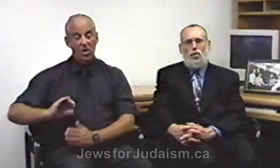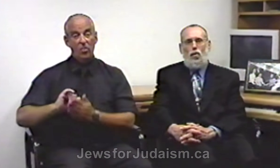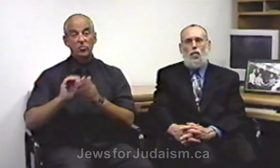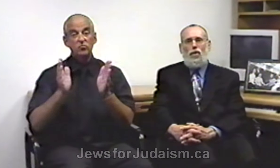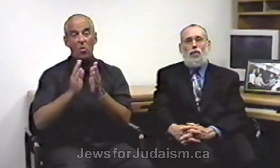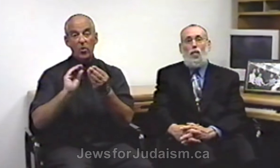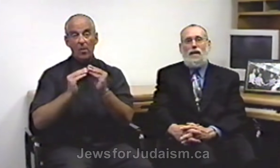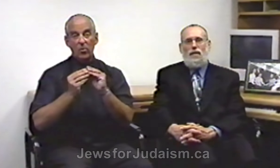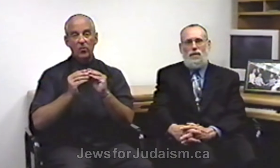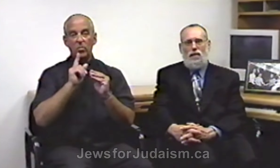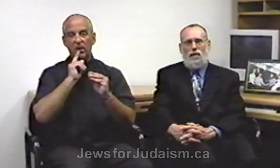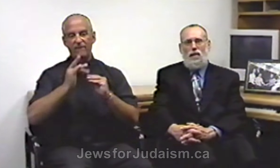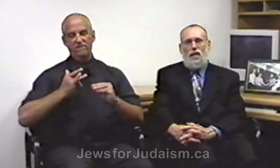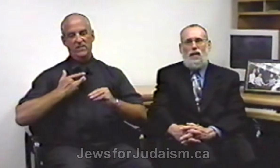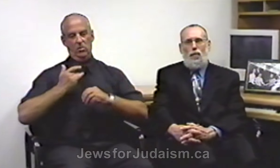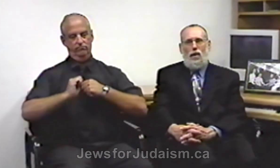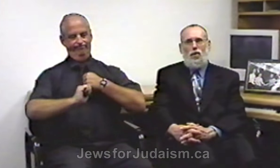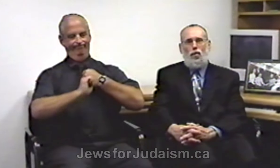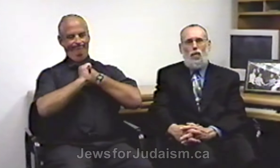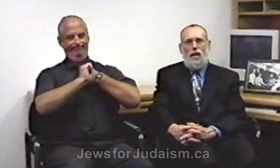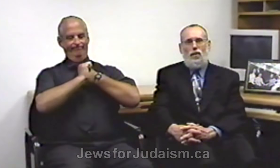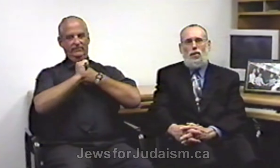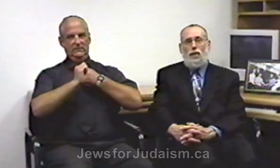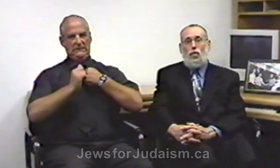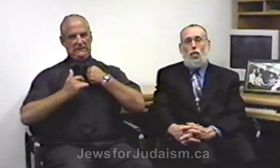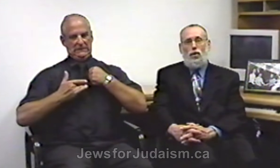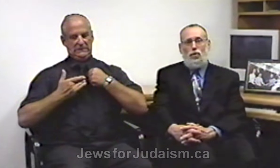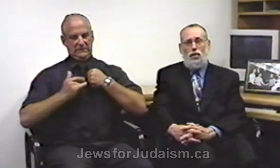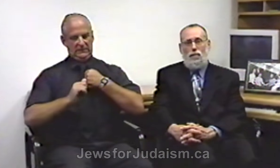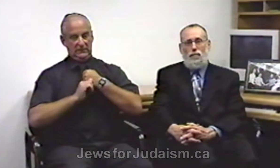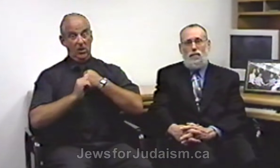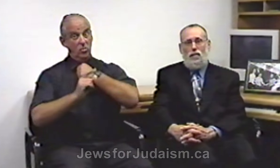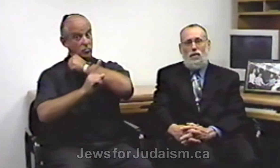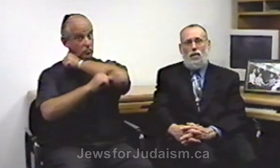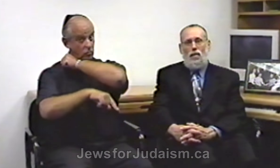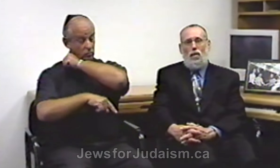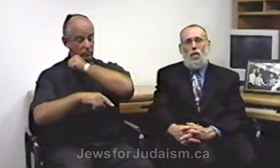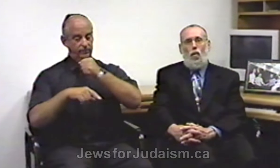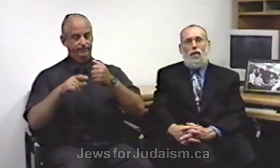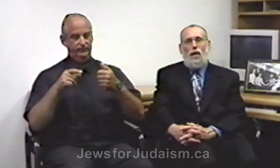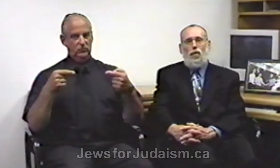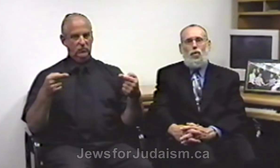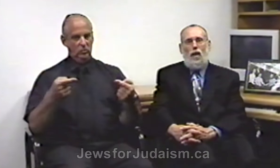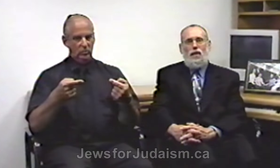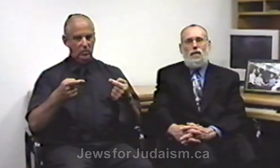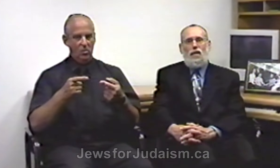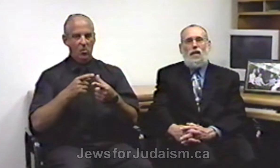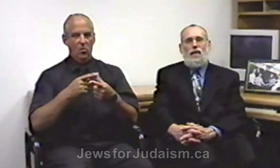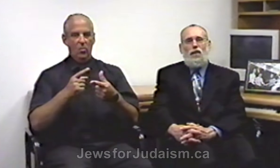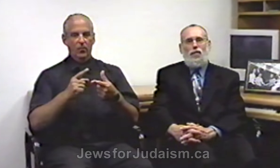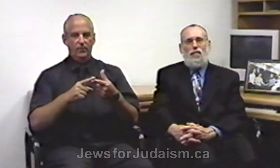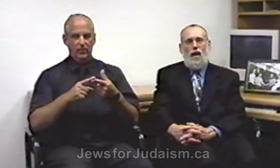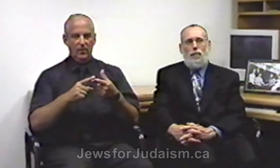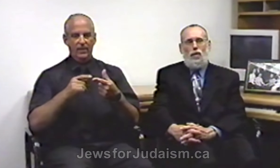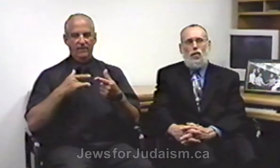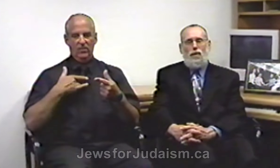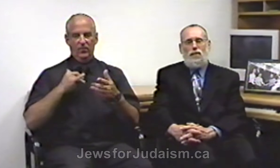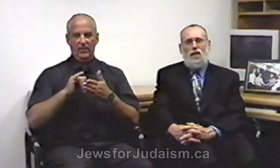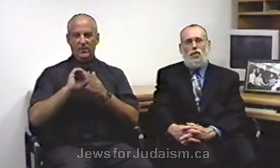who were threatened. They were either threatened to be tortured or they were threatened that their family or themselves